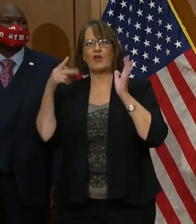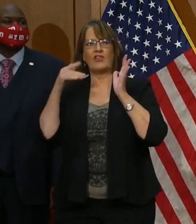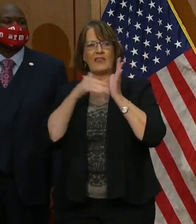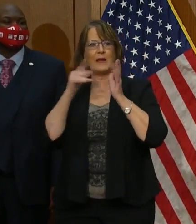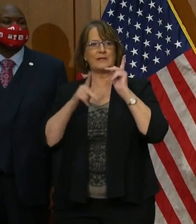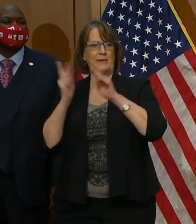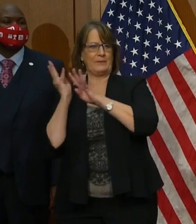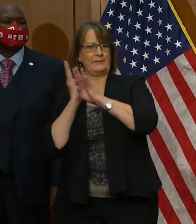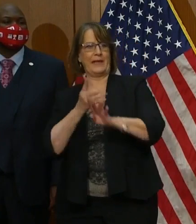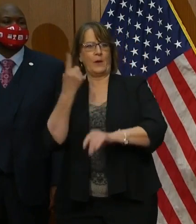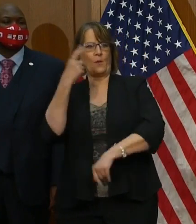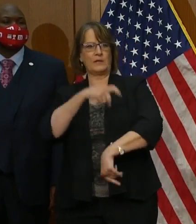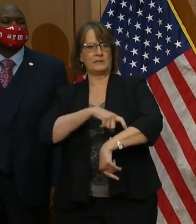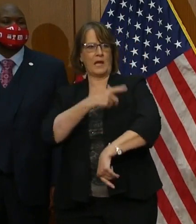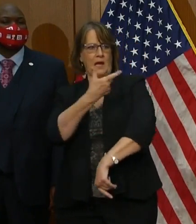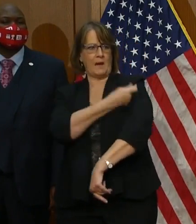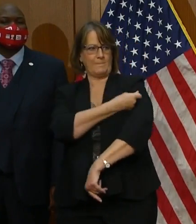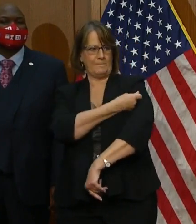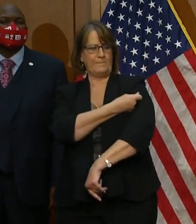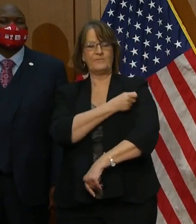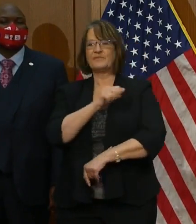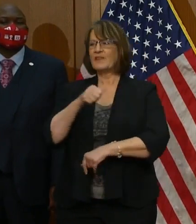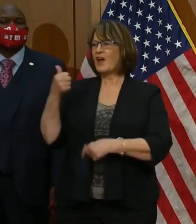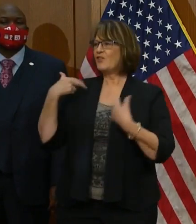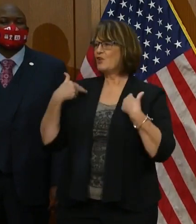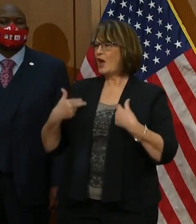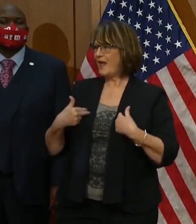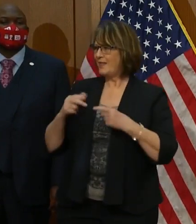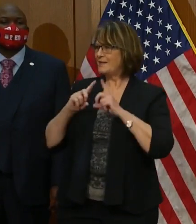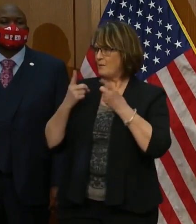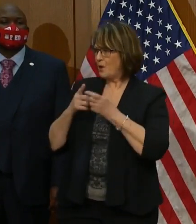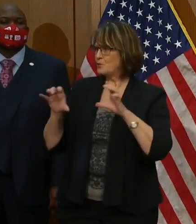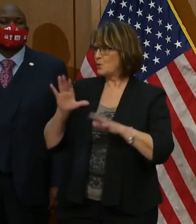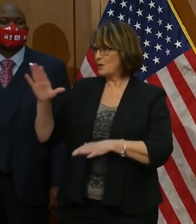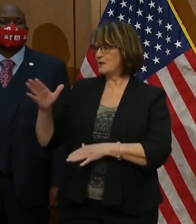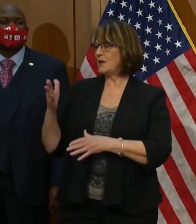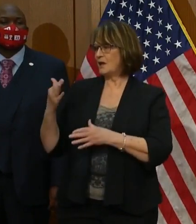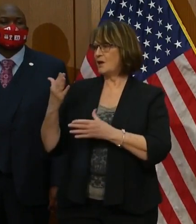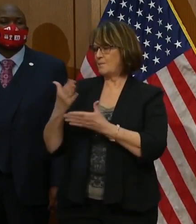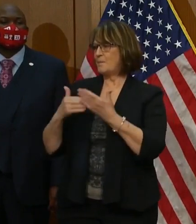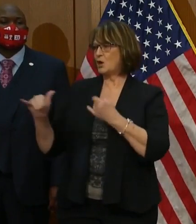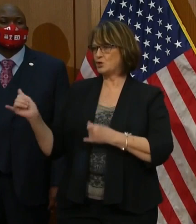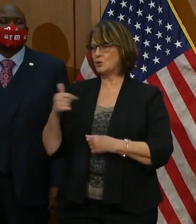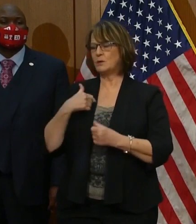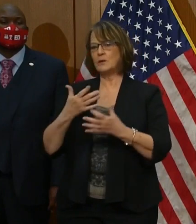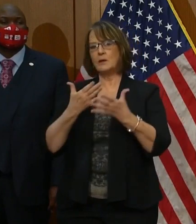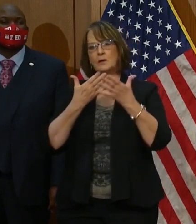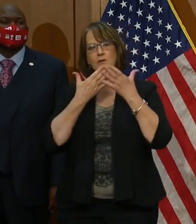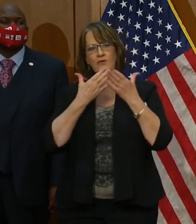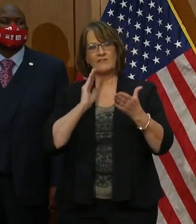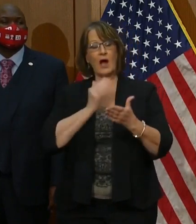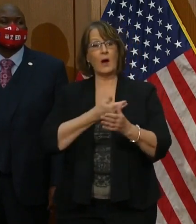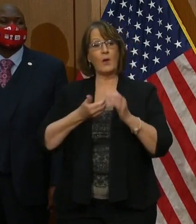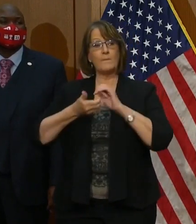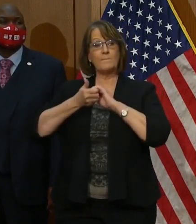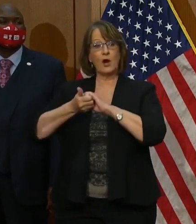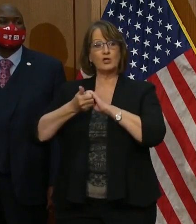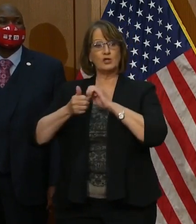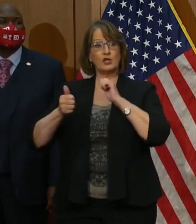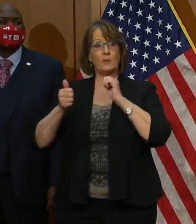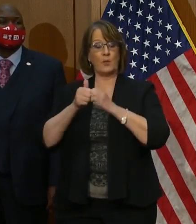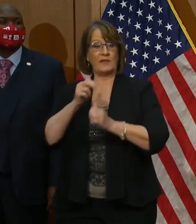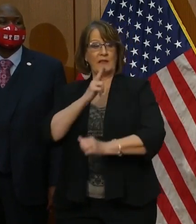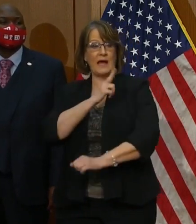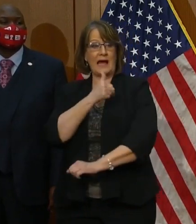and other health systems are doing their part as well. I'm grateful for our partnership with our hospitals